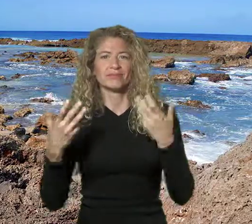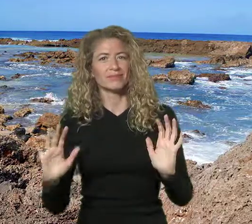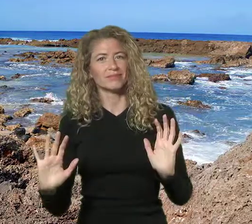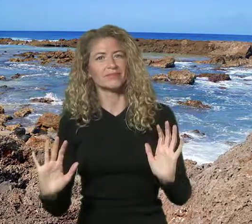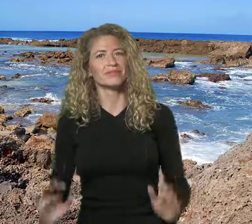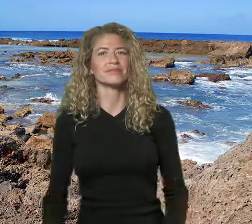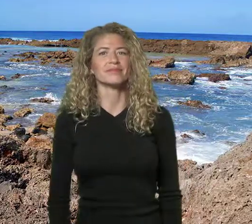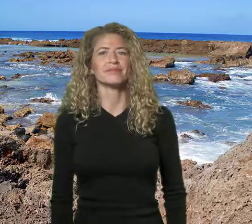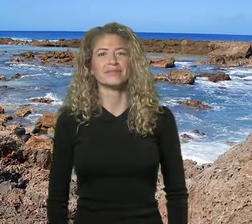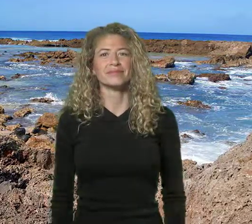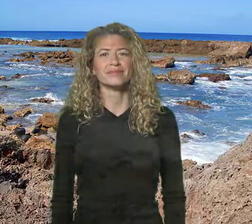drilling.